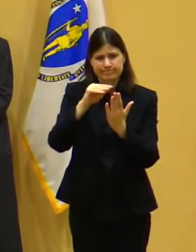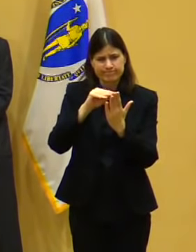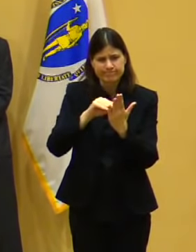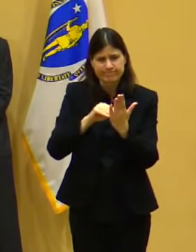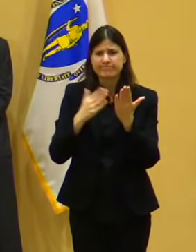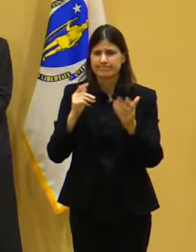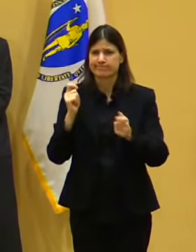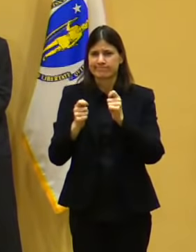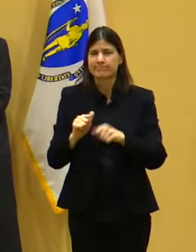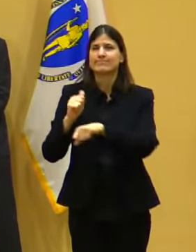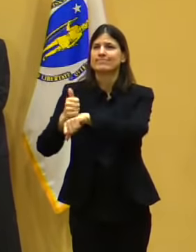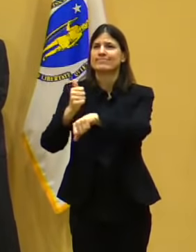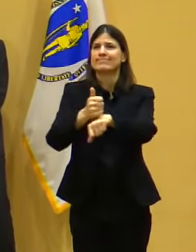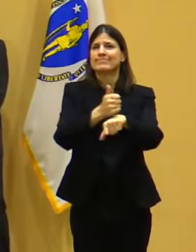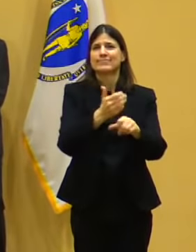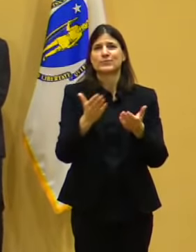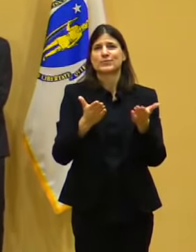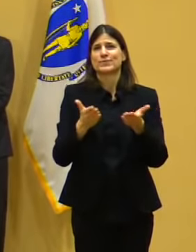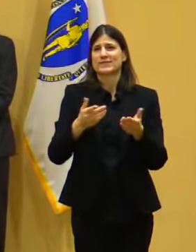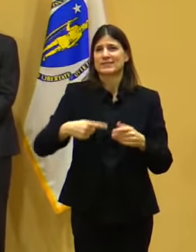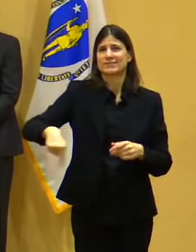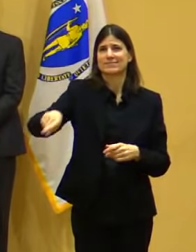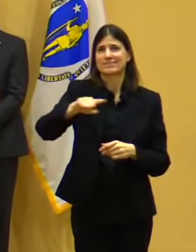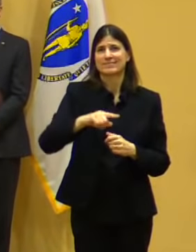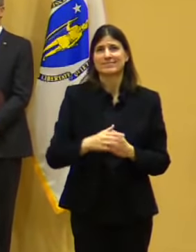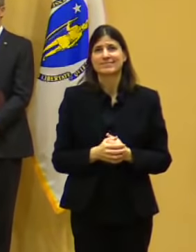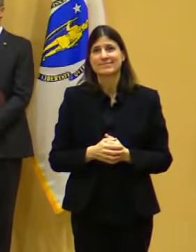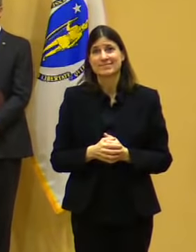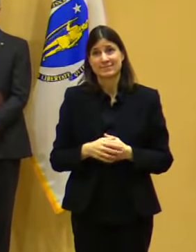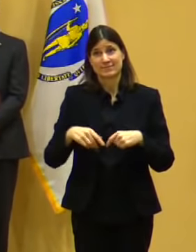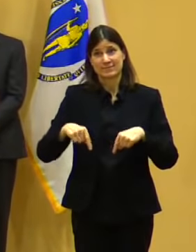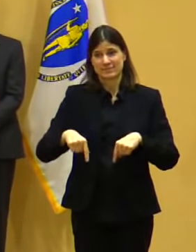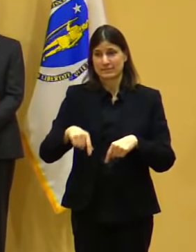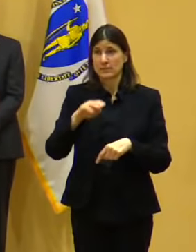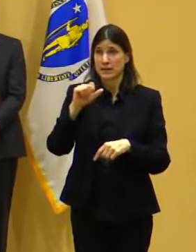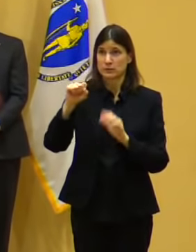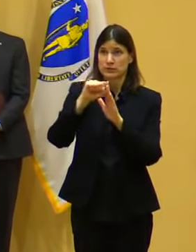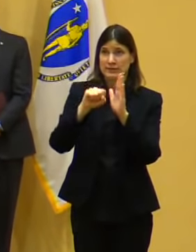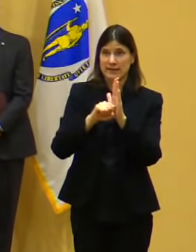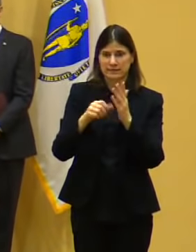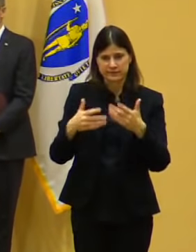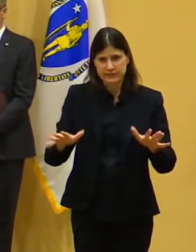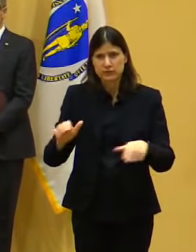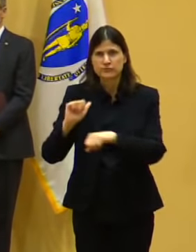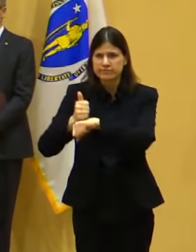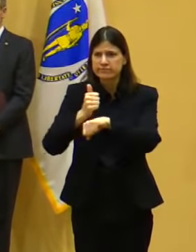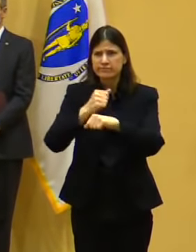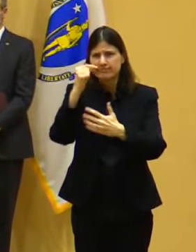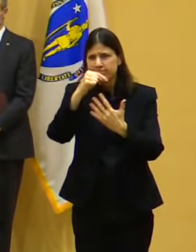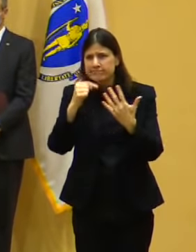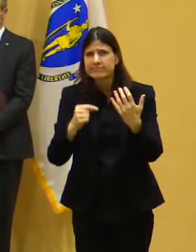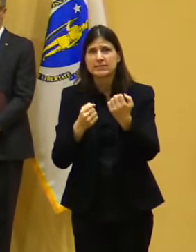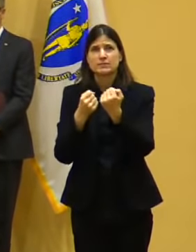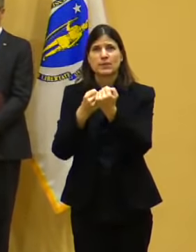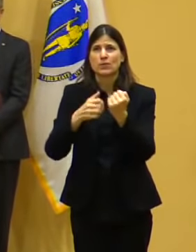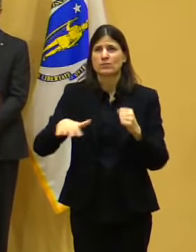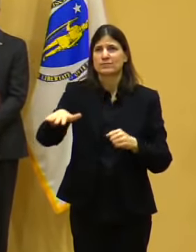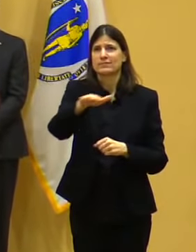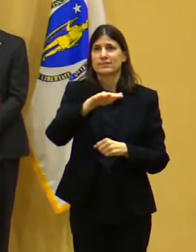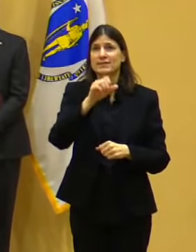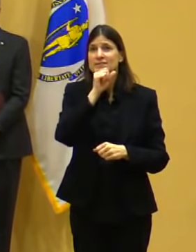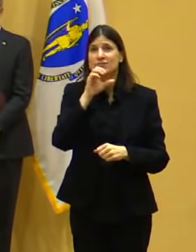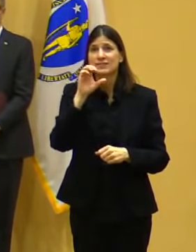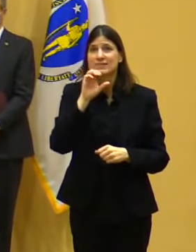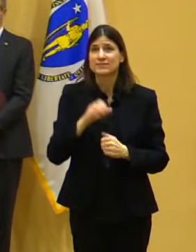the scenes support the efforts of the Commonwealth to serve those. With this new initiative, allowing the caregivers